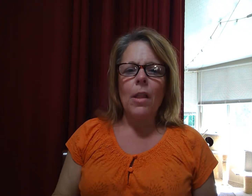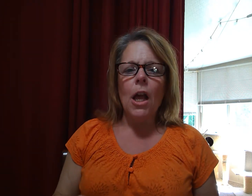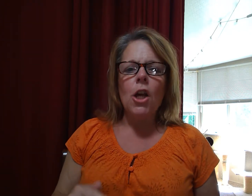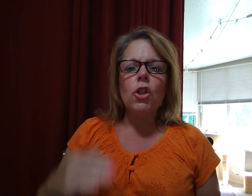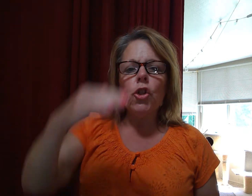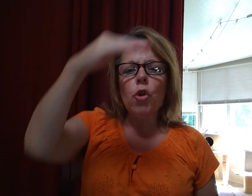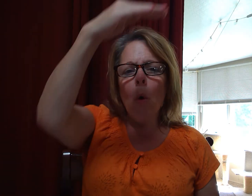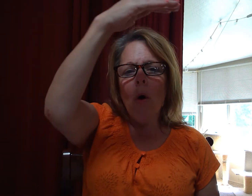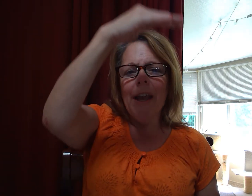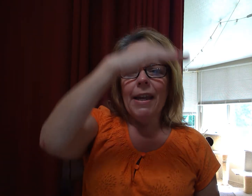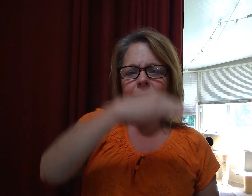Join.